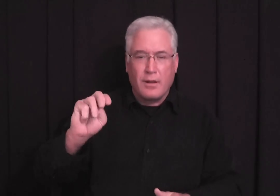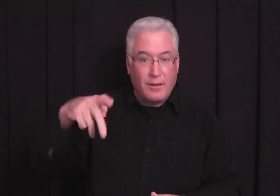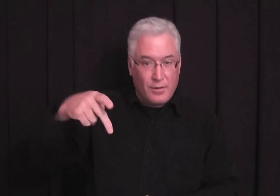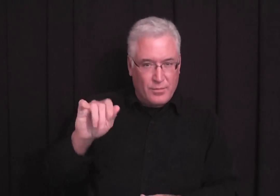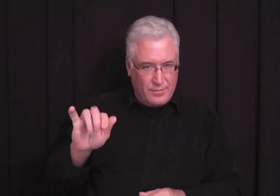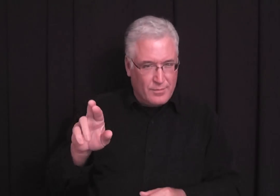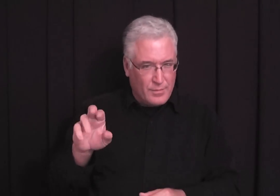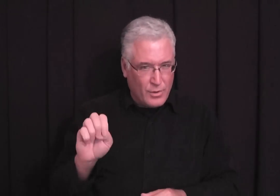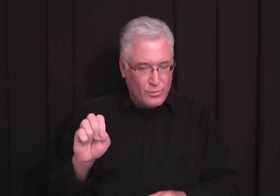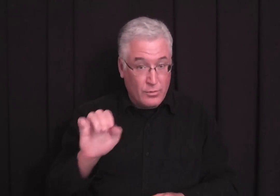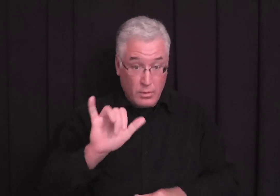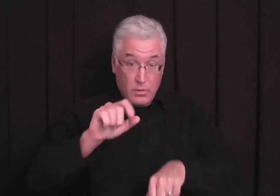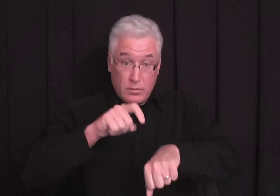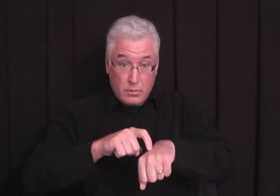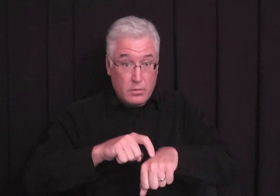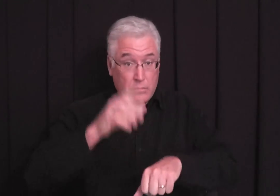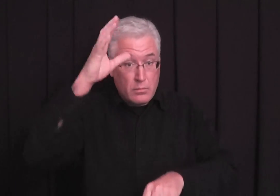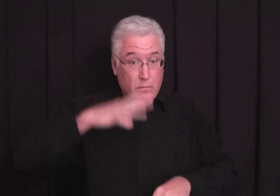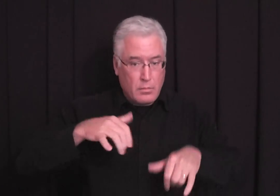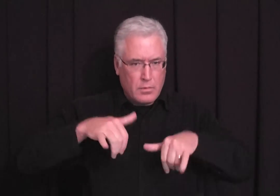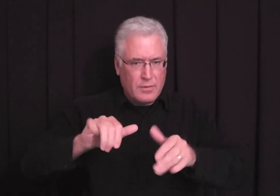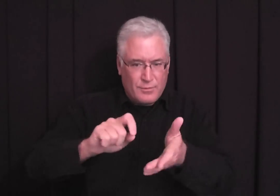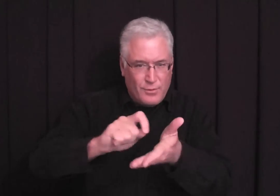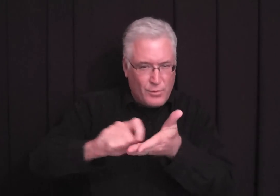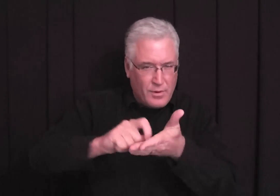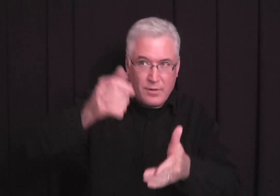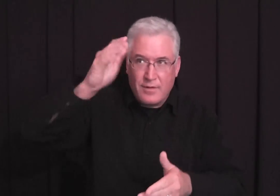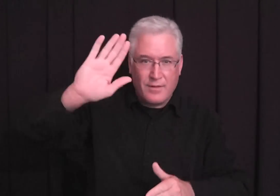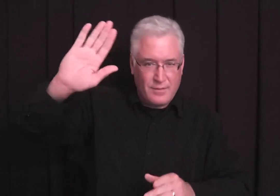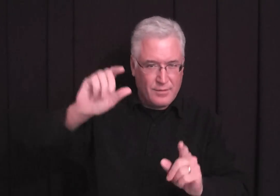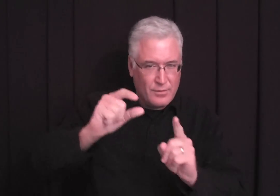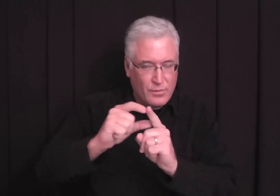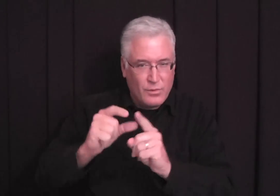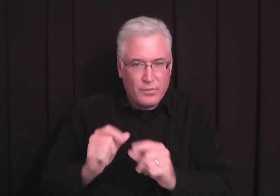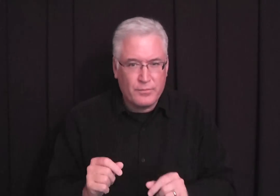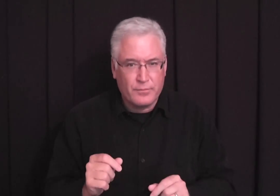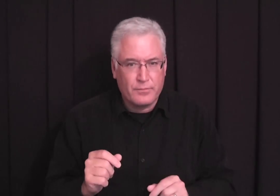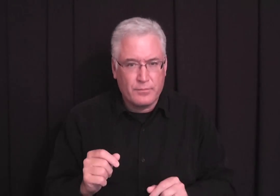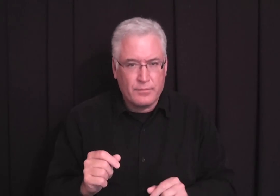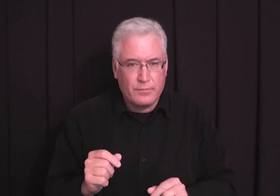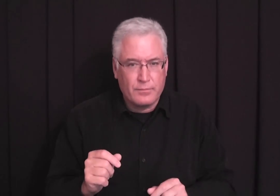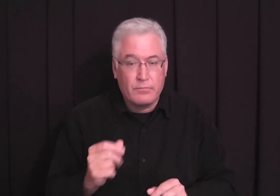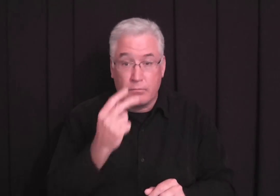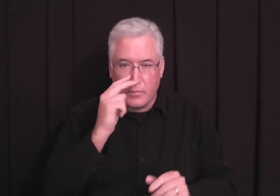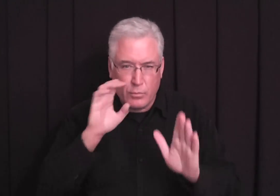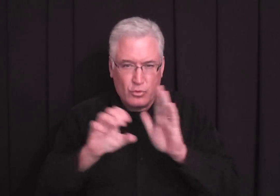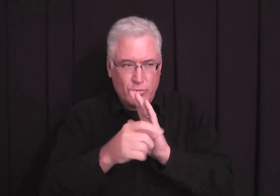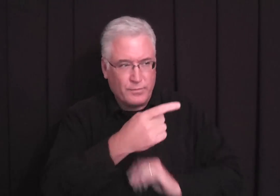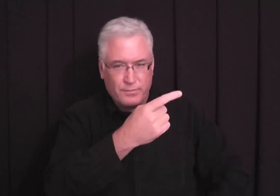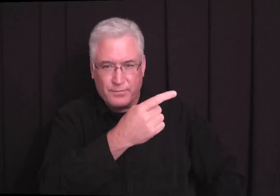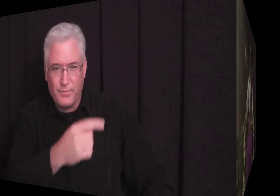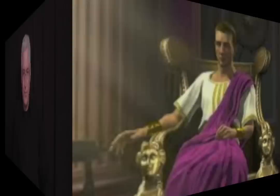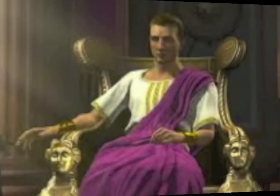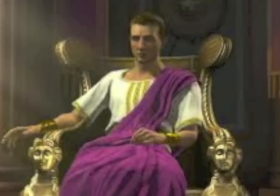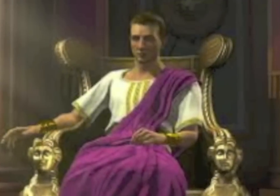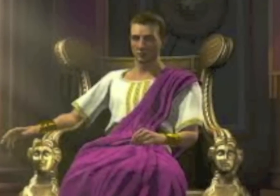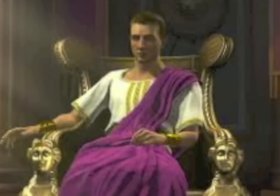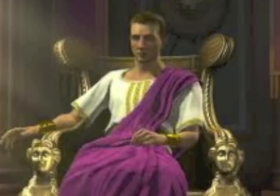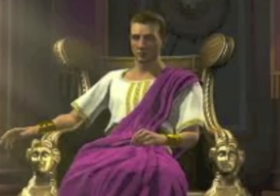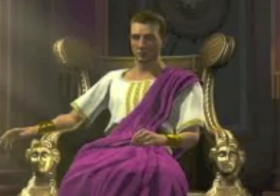man from the Roman Empire. And at that time, during Bible times, Caesar Augustus, this is